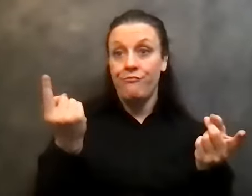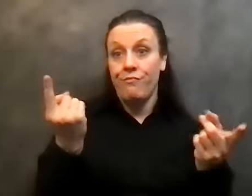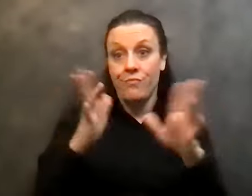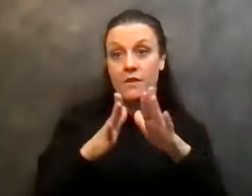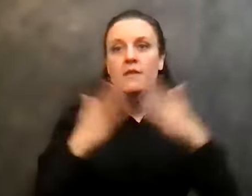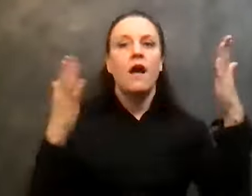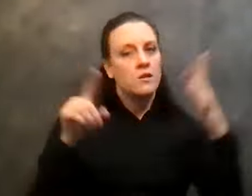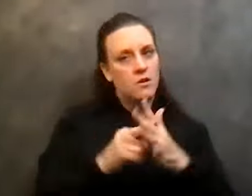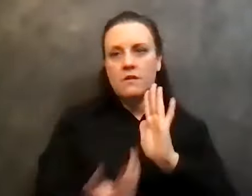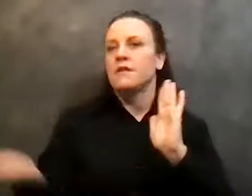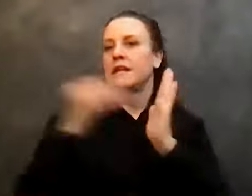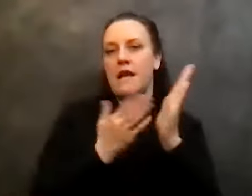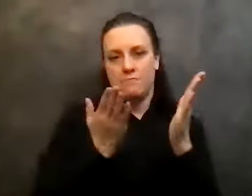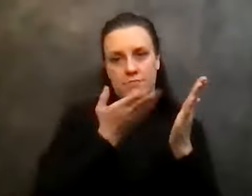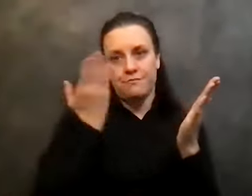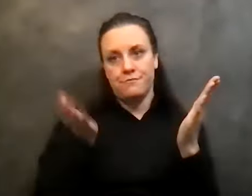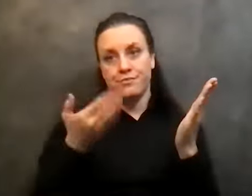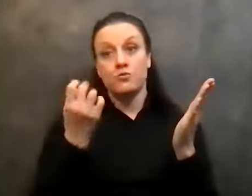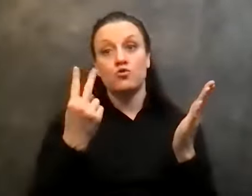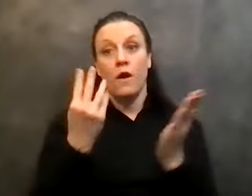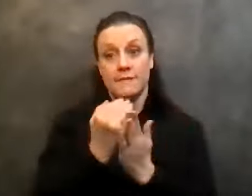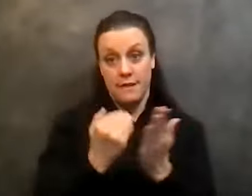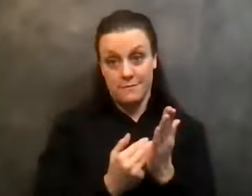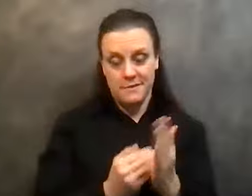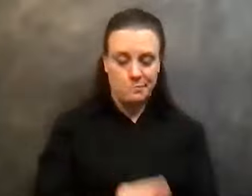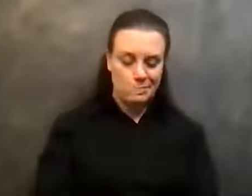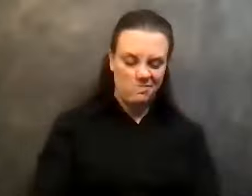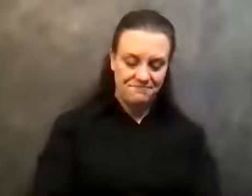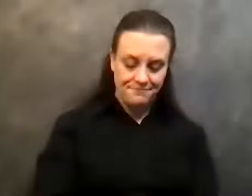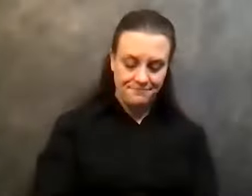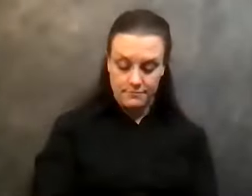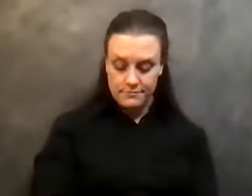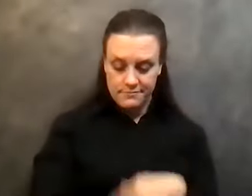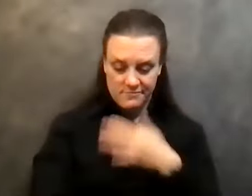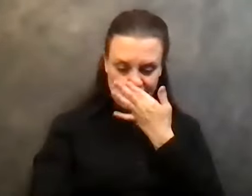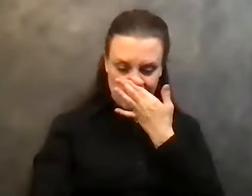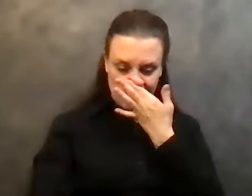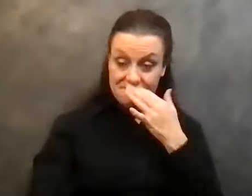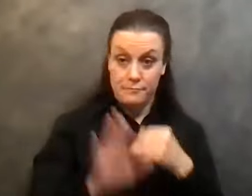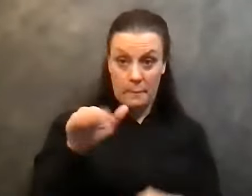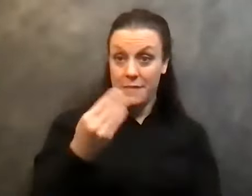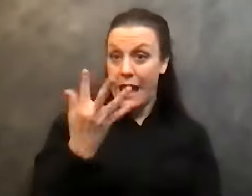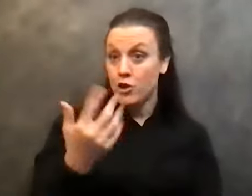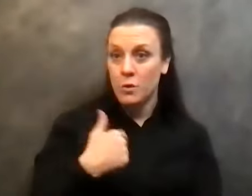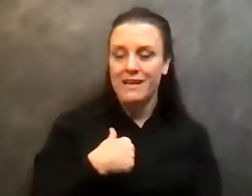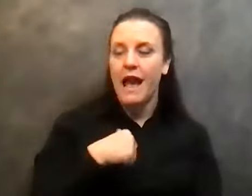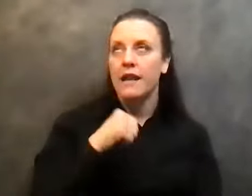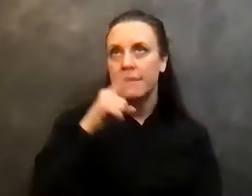through the 12 steps. Now I, I do not even pretend to,